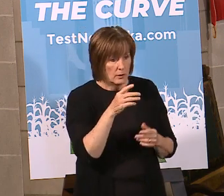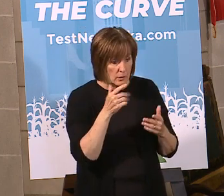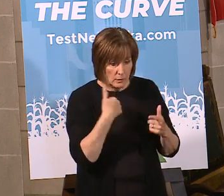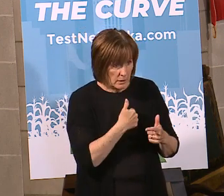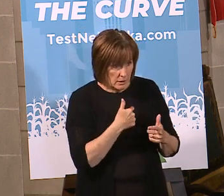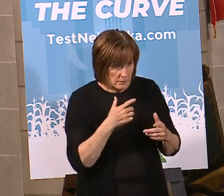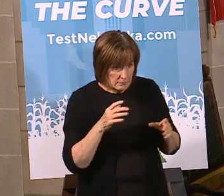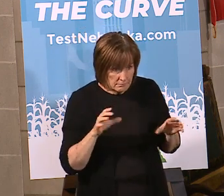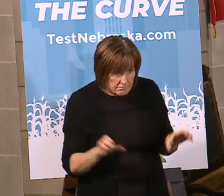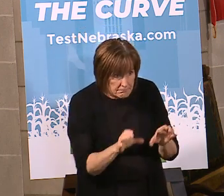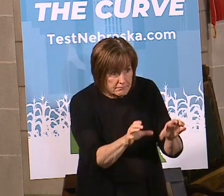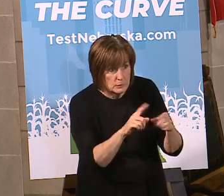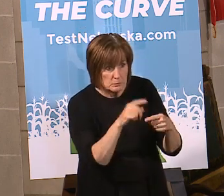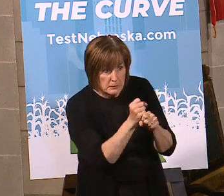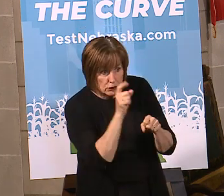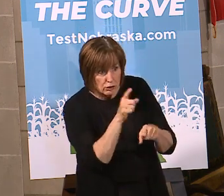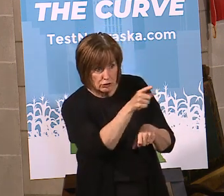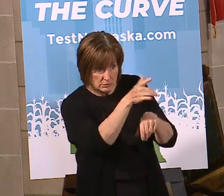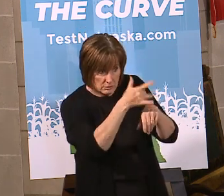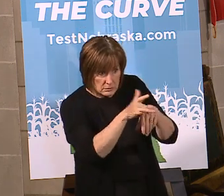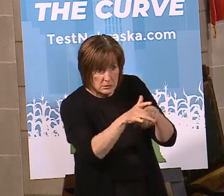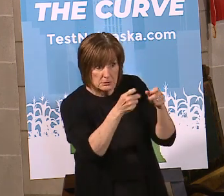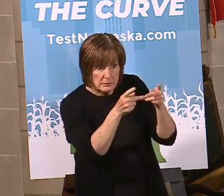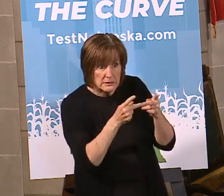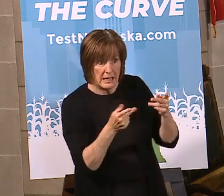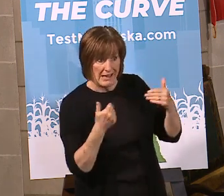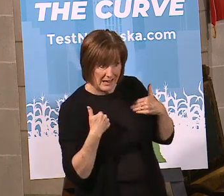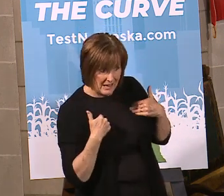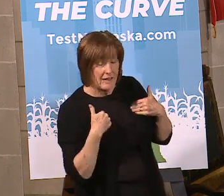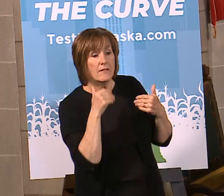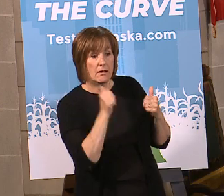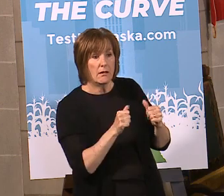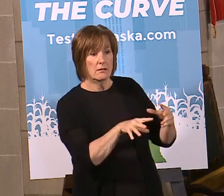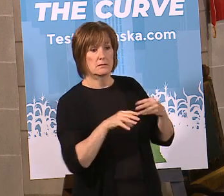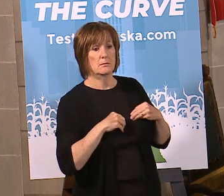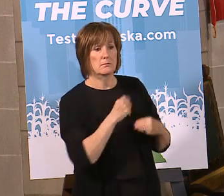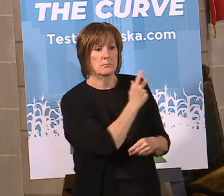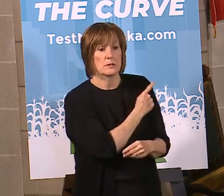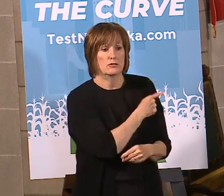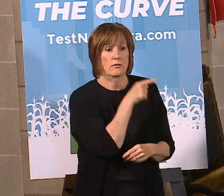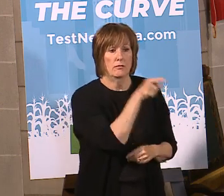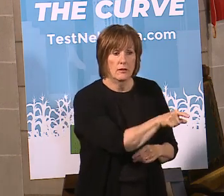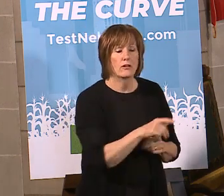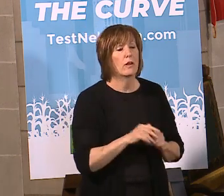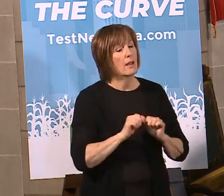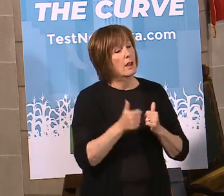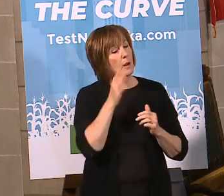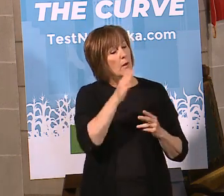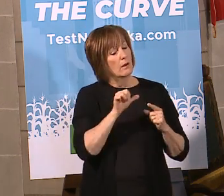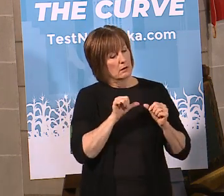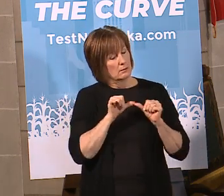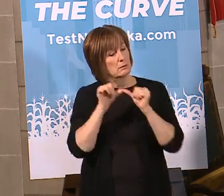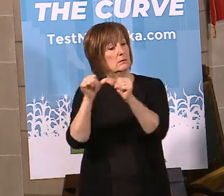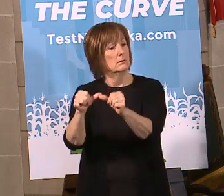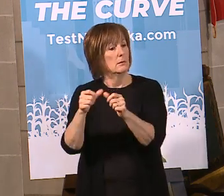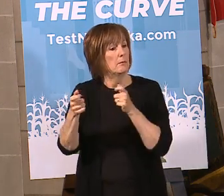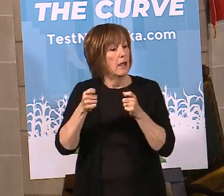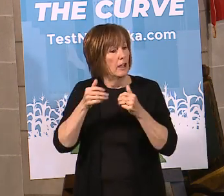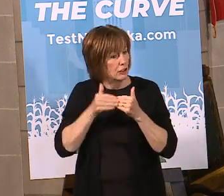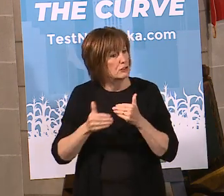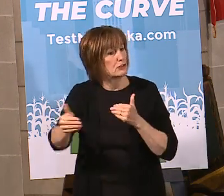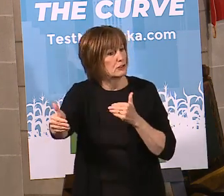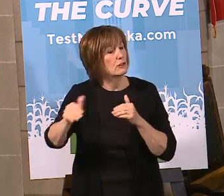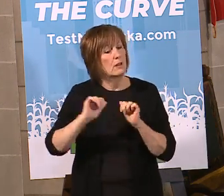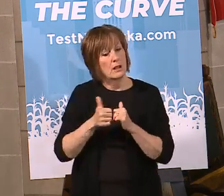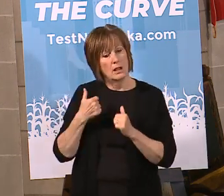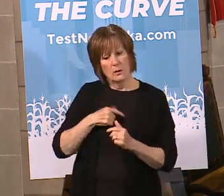able to make space available there and to make sure we could accommodate everybody. So, that's how we're going to continue to manage this going forward. And